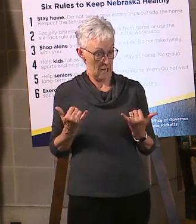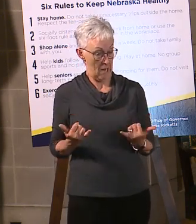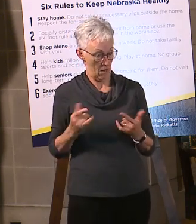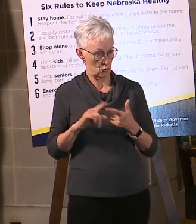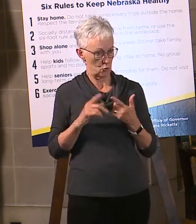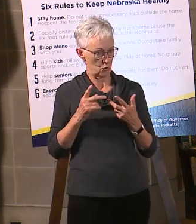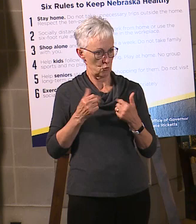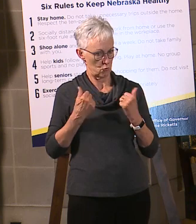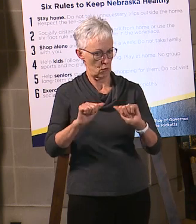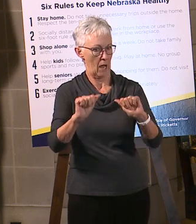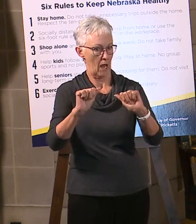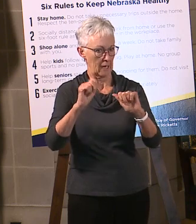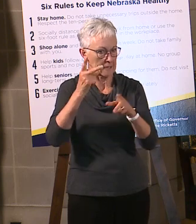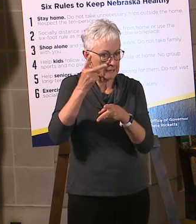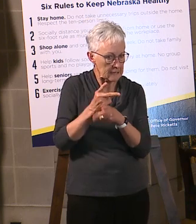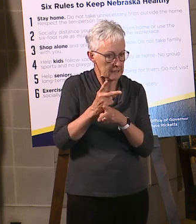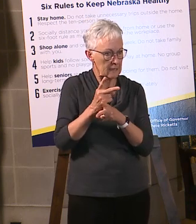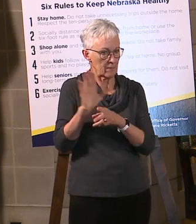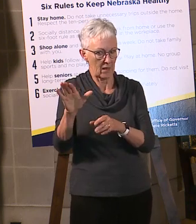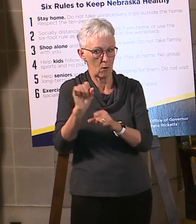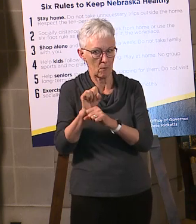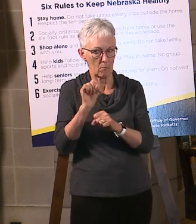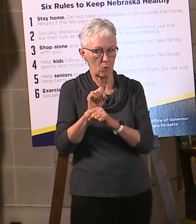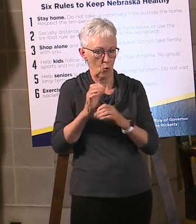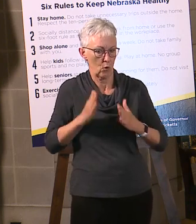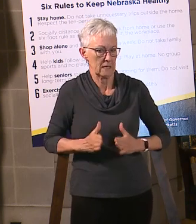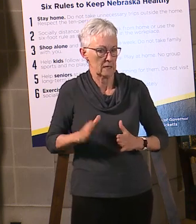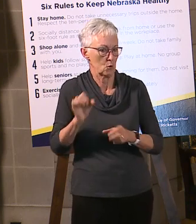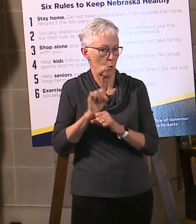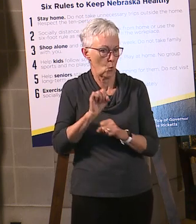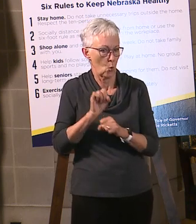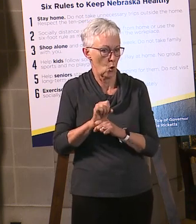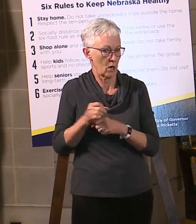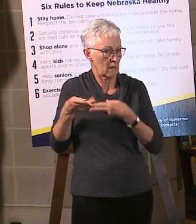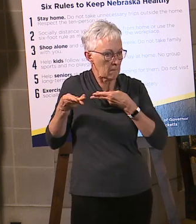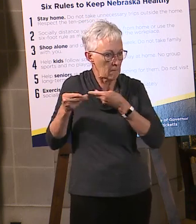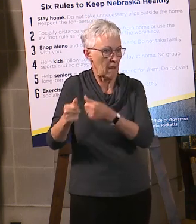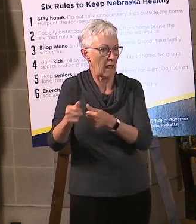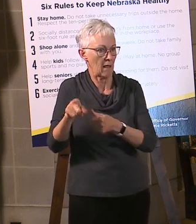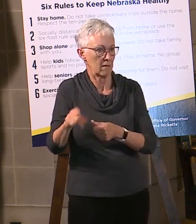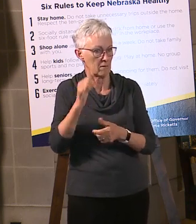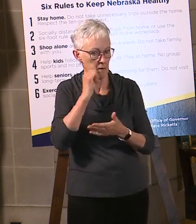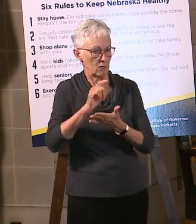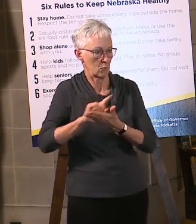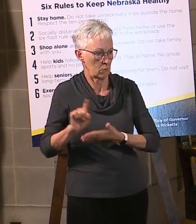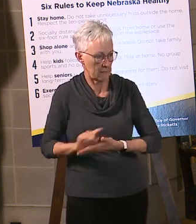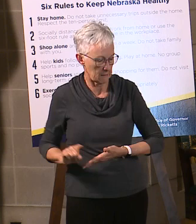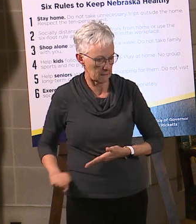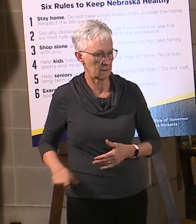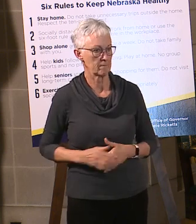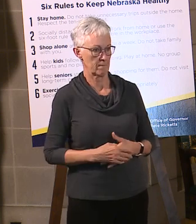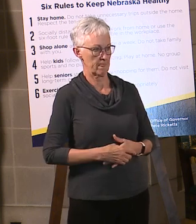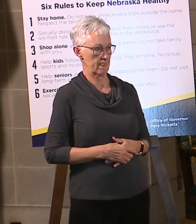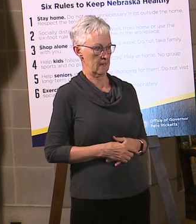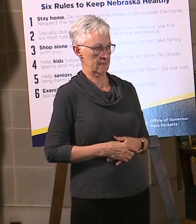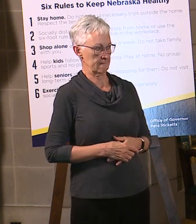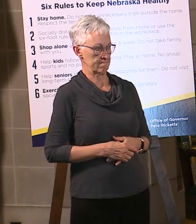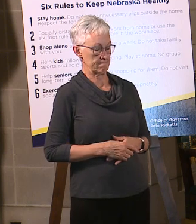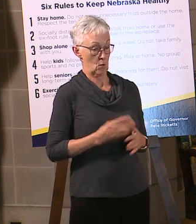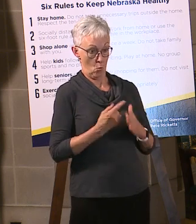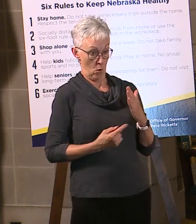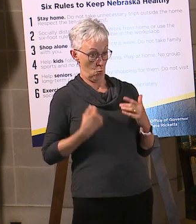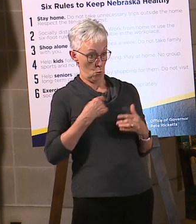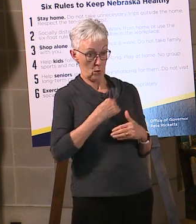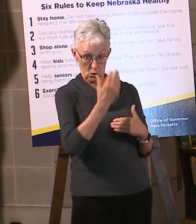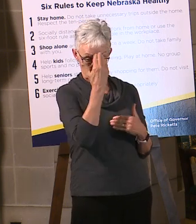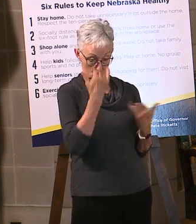number of employees they have? What are we seeing in the report in terms of data that helps to prove that out? What we know from this point in time